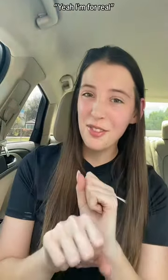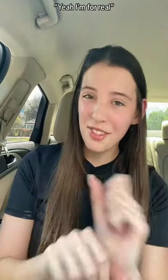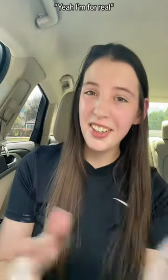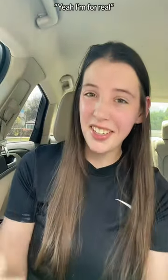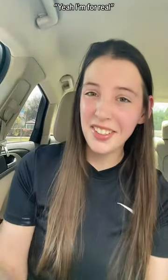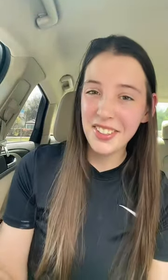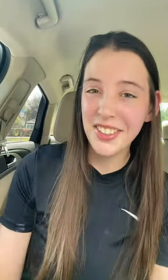for real.